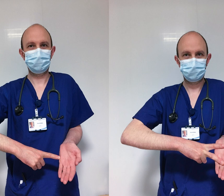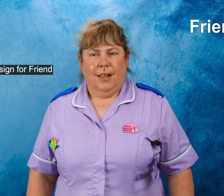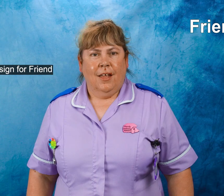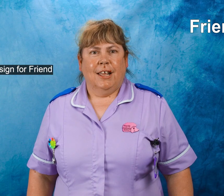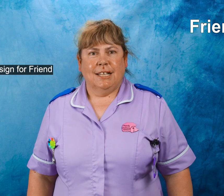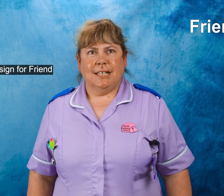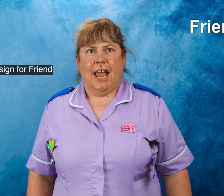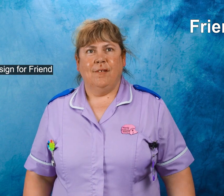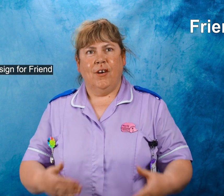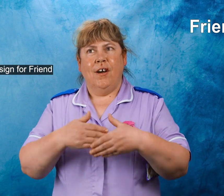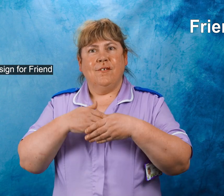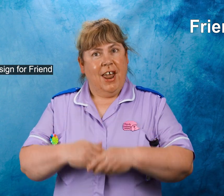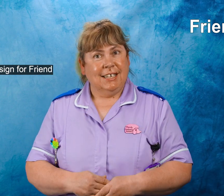This is the sign for friend.